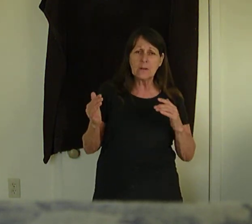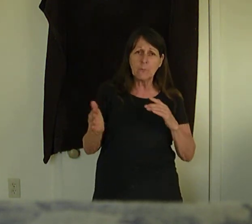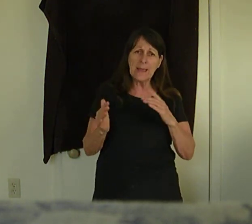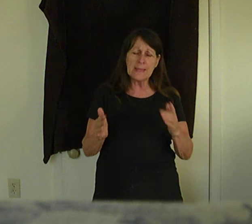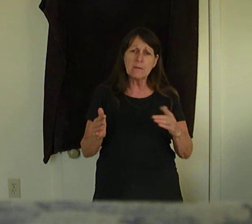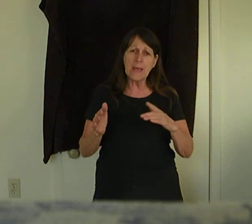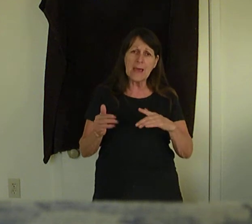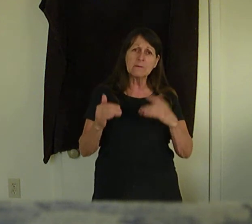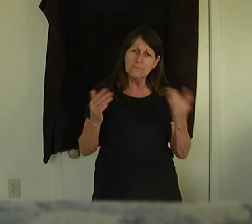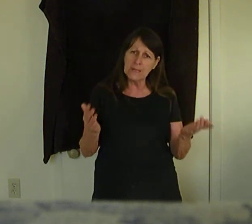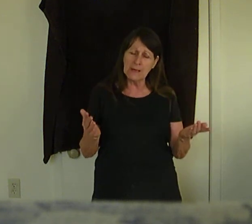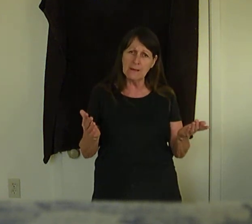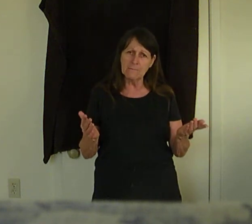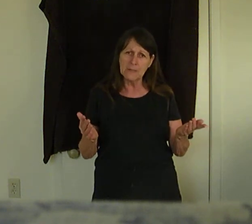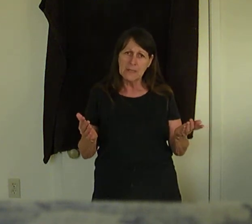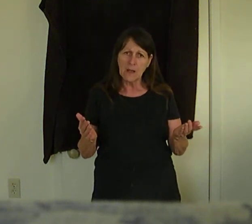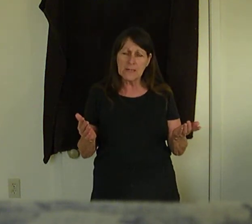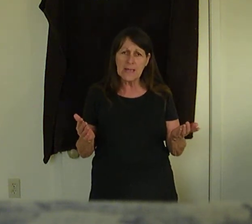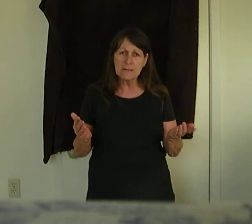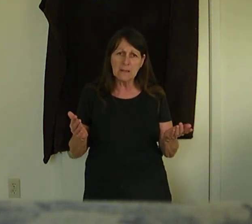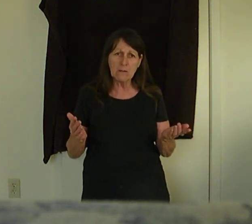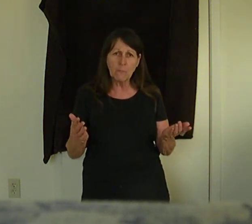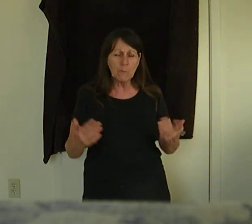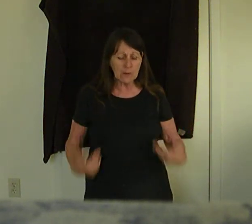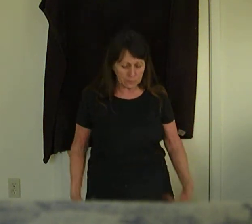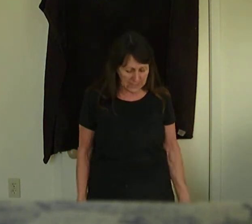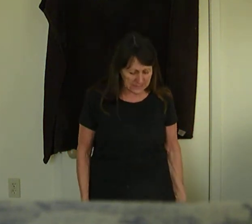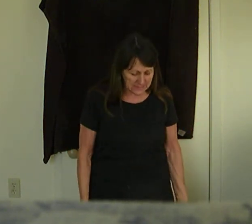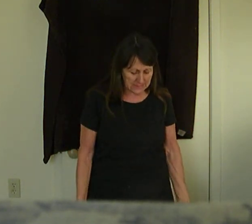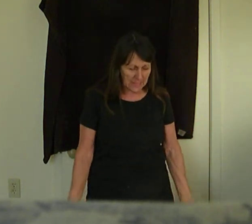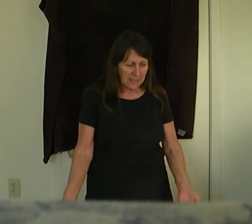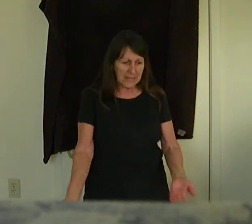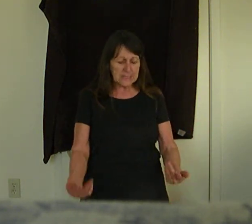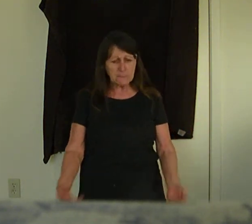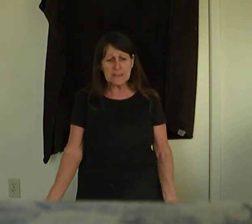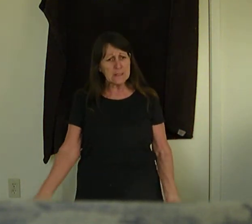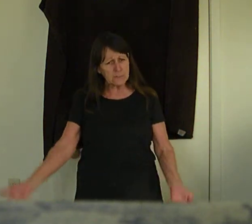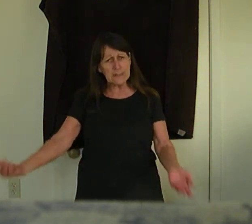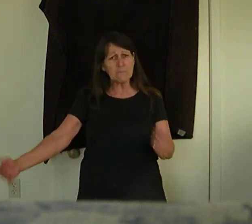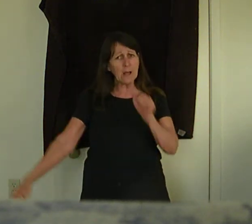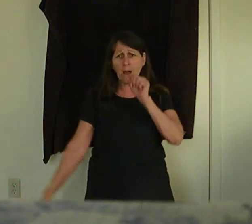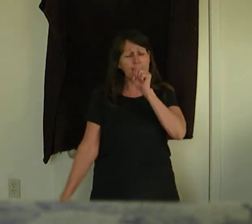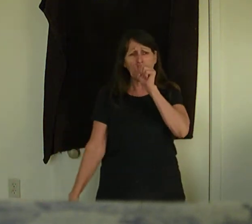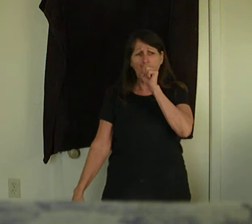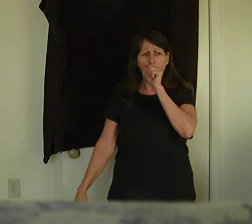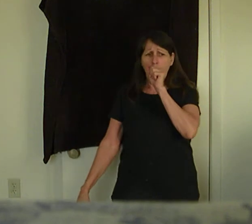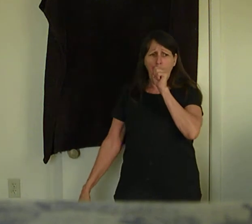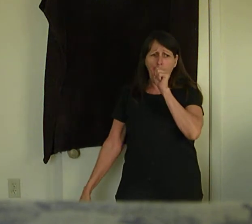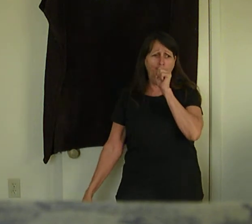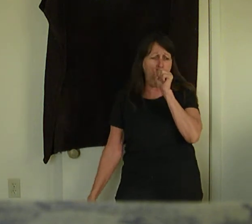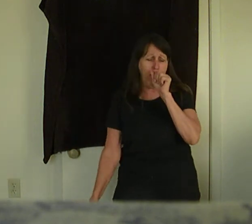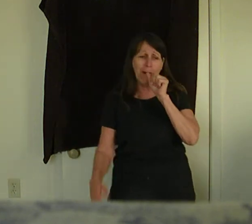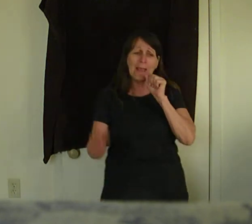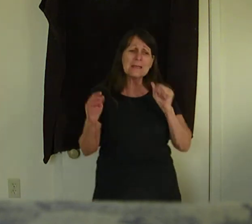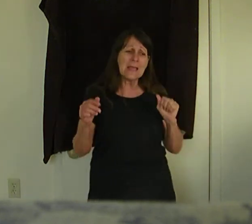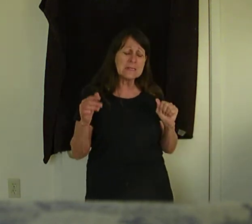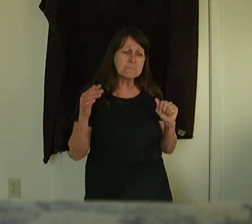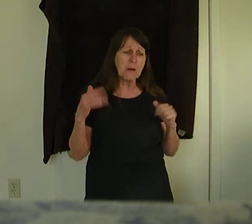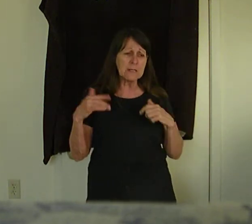obey him out of love. If we wear dresses, it's because we love God. He's spoken